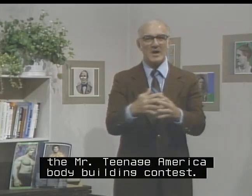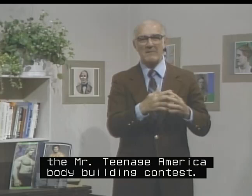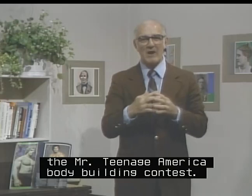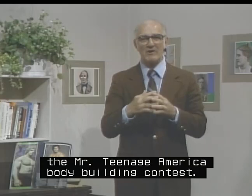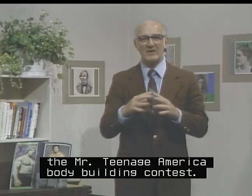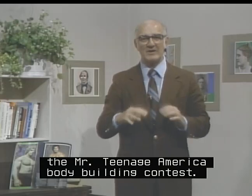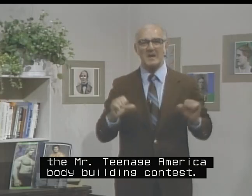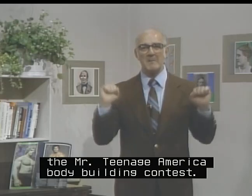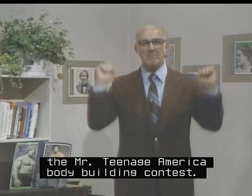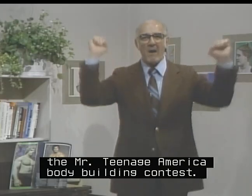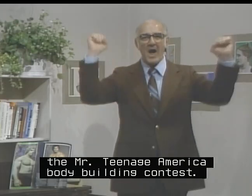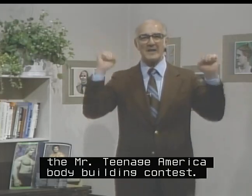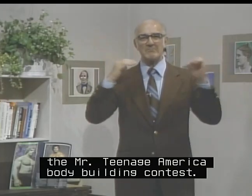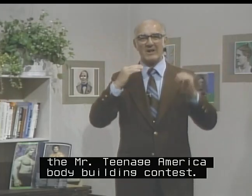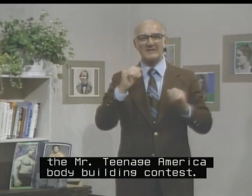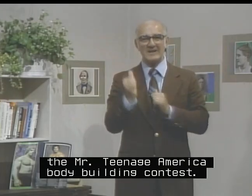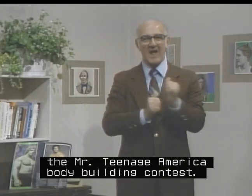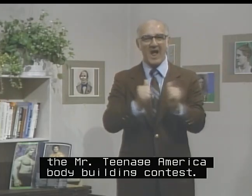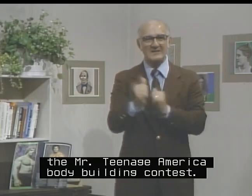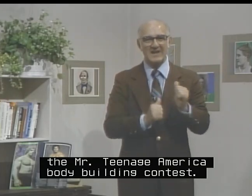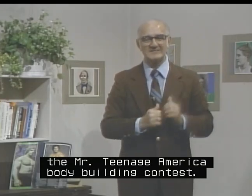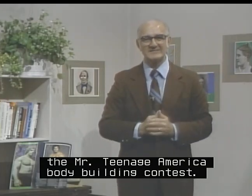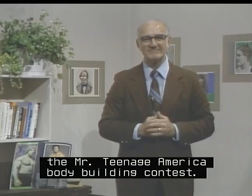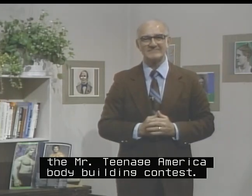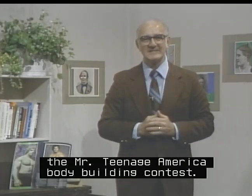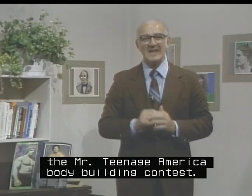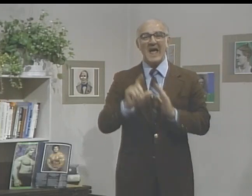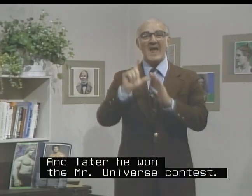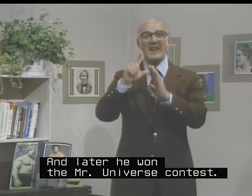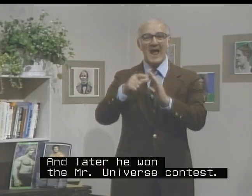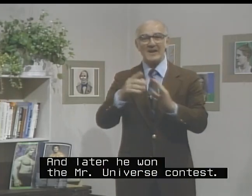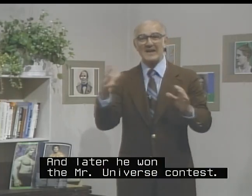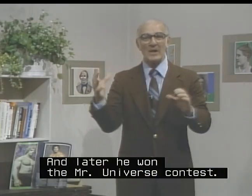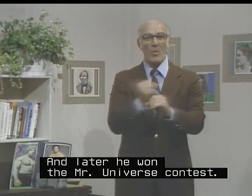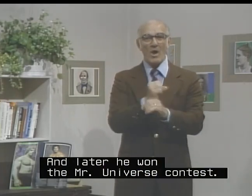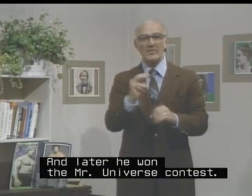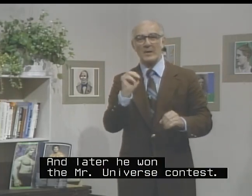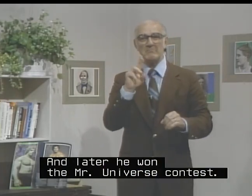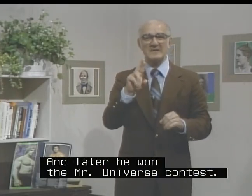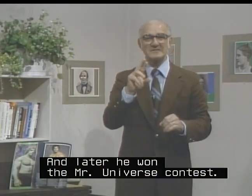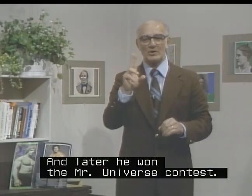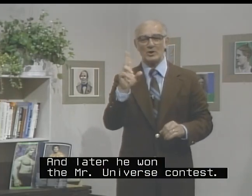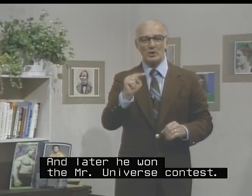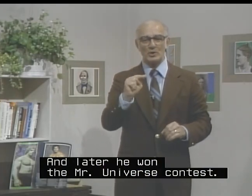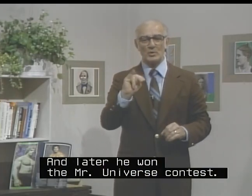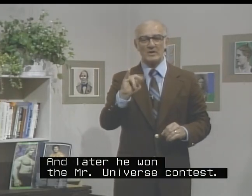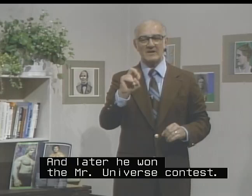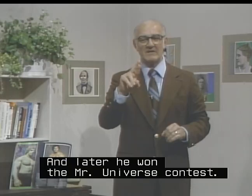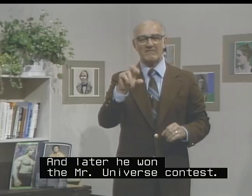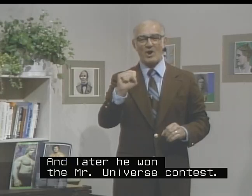America Bodybuilding Contest. And later, he won the Mr. Universe